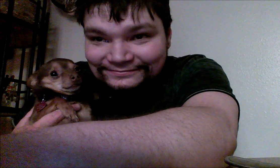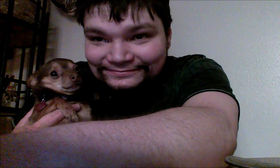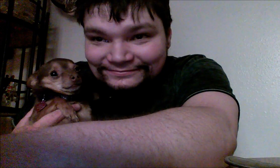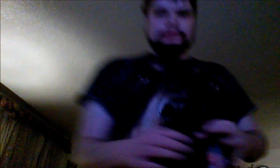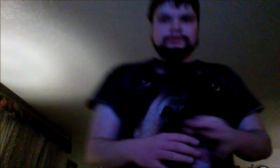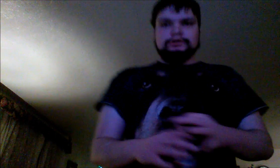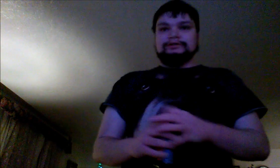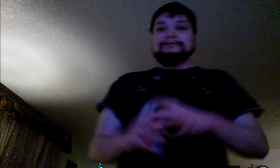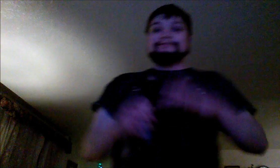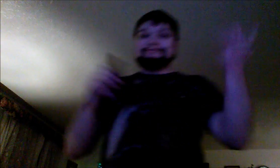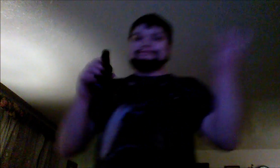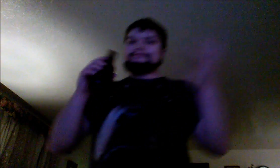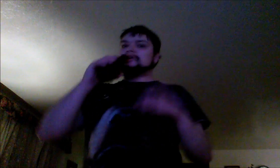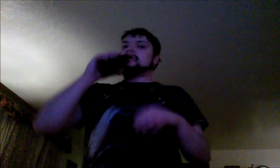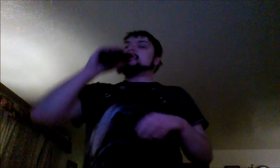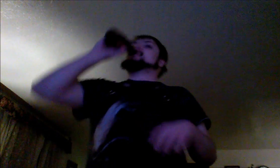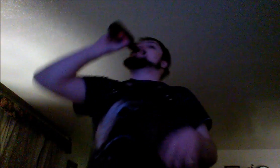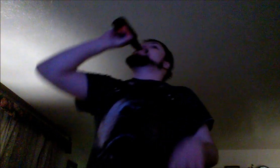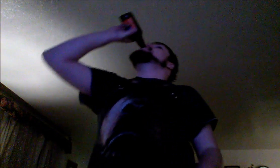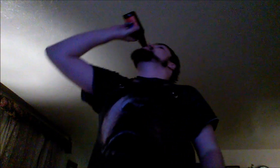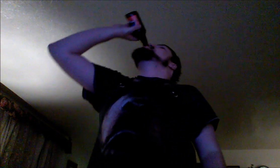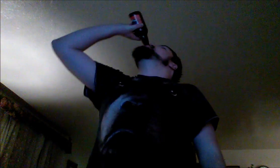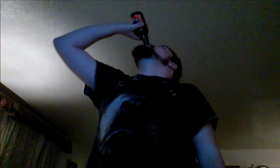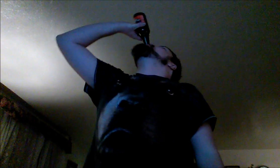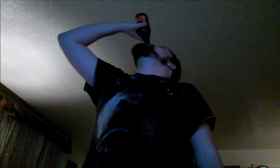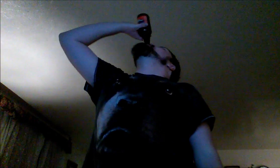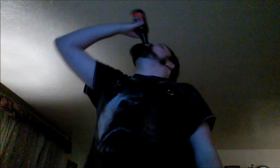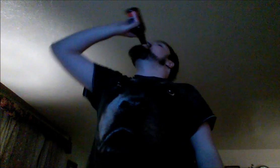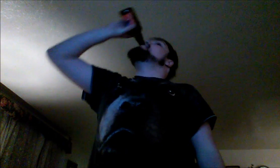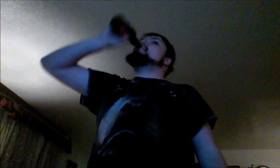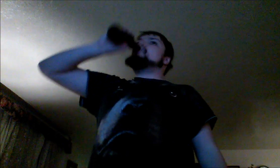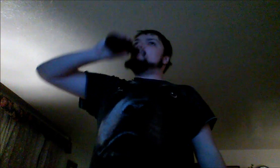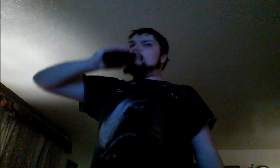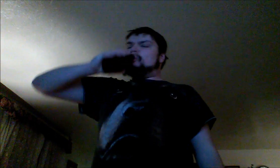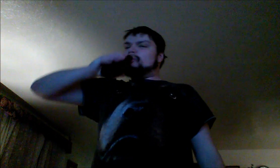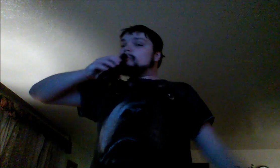best... He became indignant and then he decided to invoke his privilege.